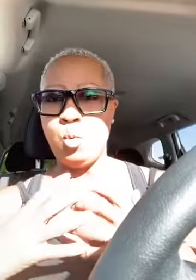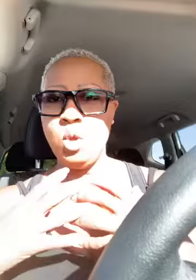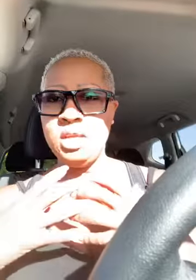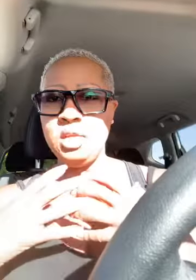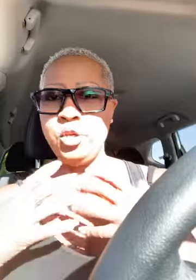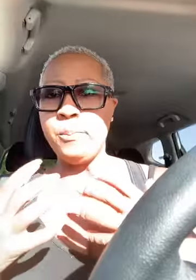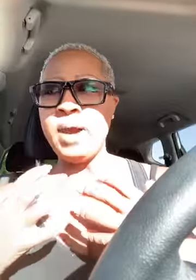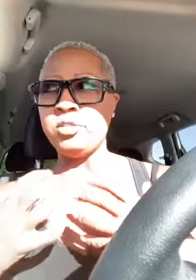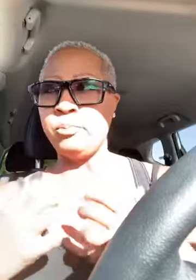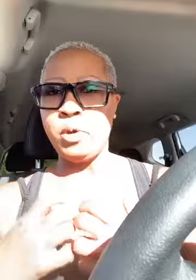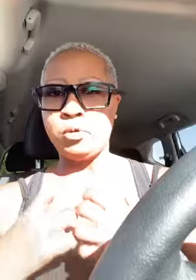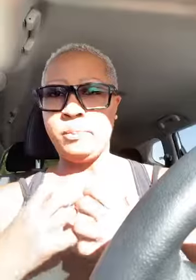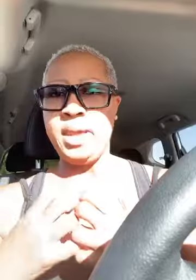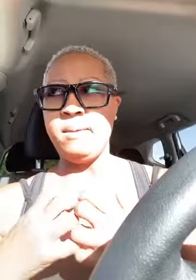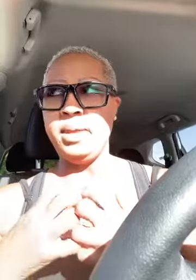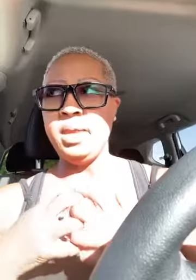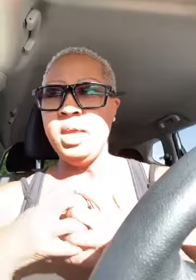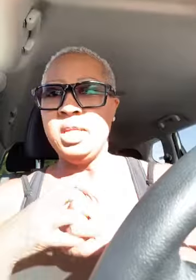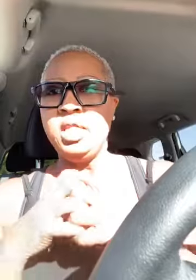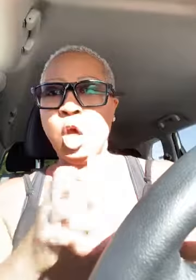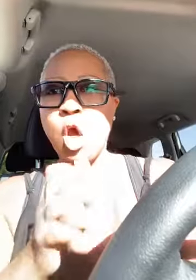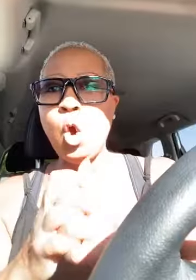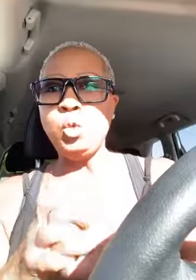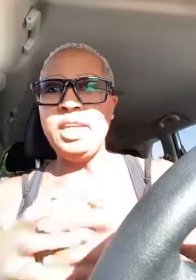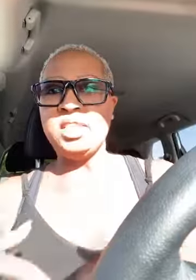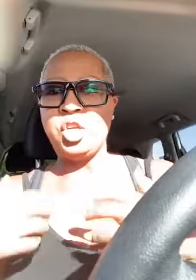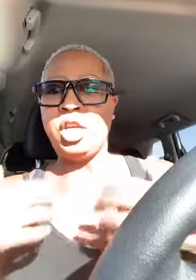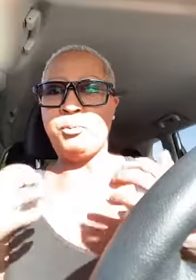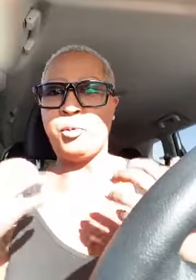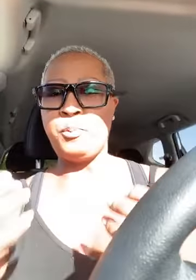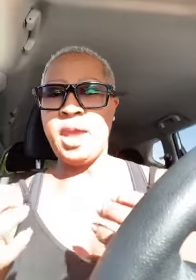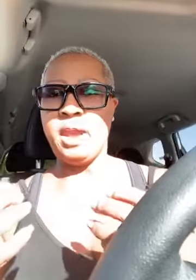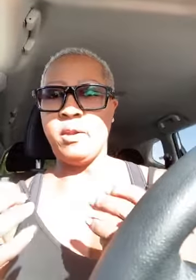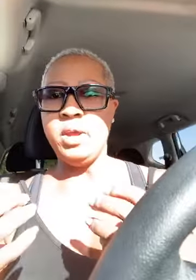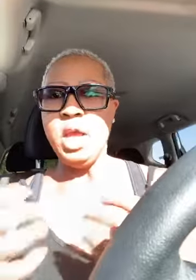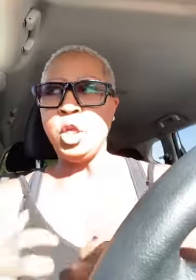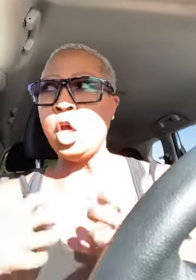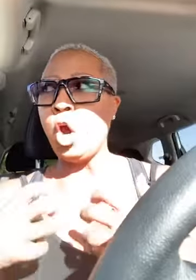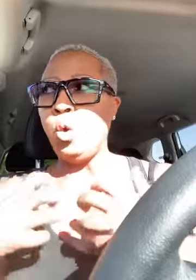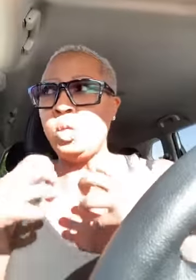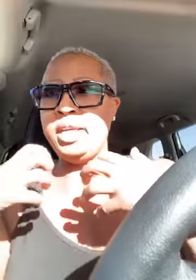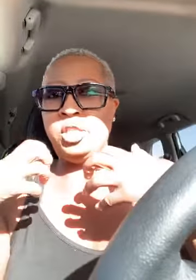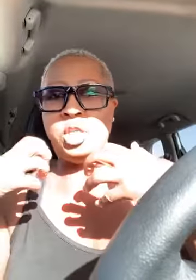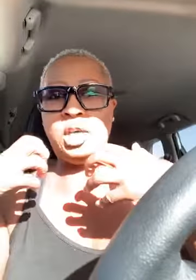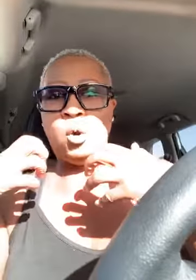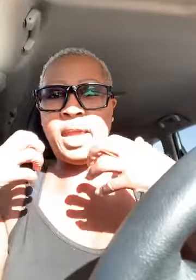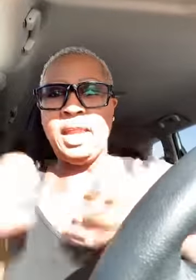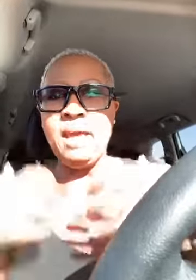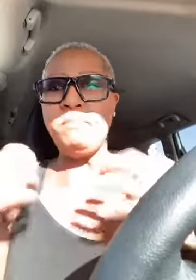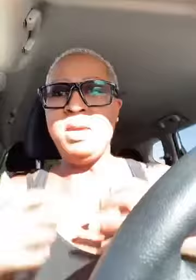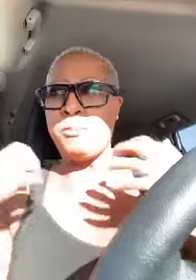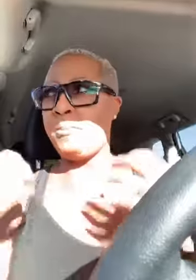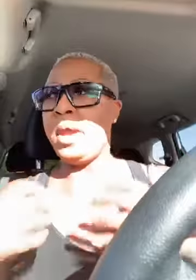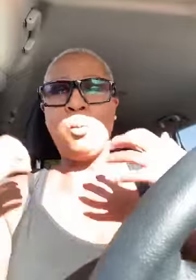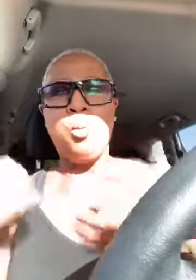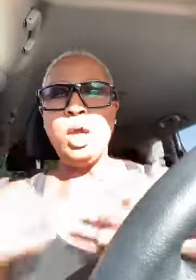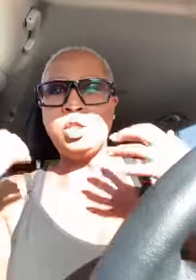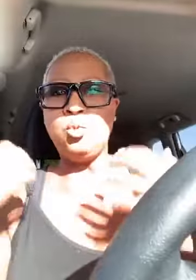you're about to birth the baby the goal is to get prepared the goal is to okay let me prepare what do